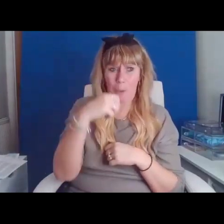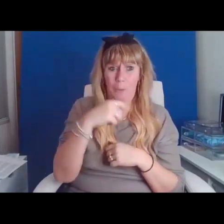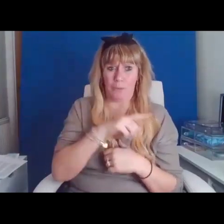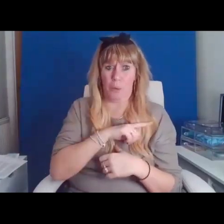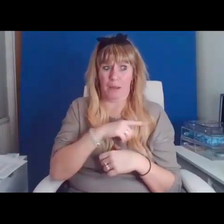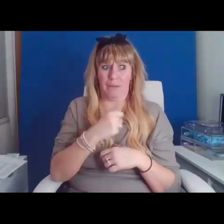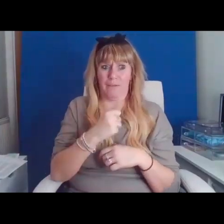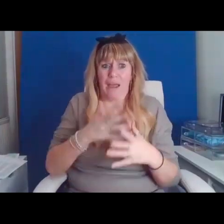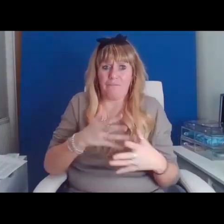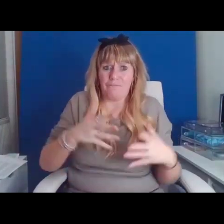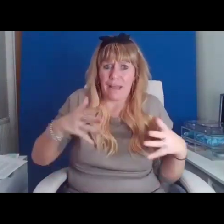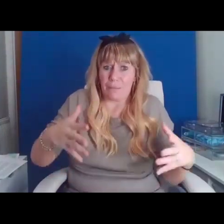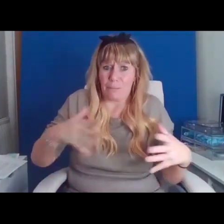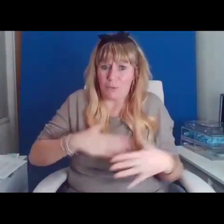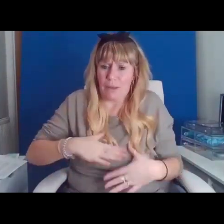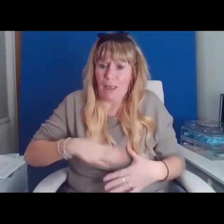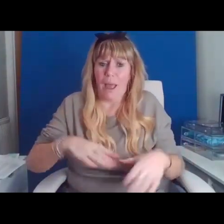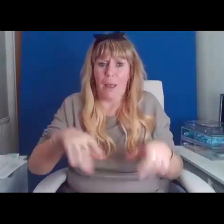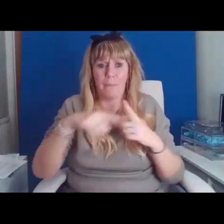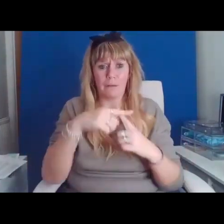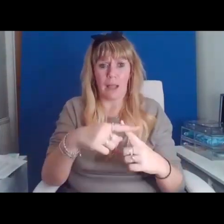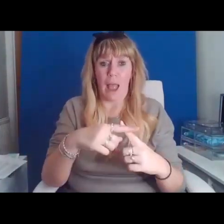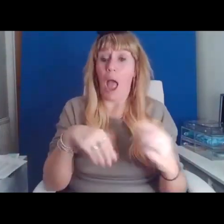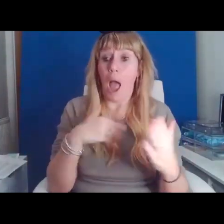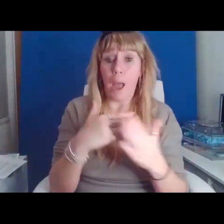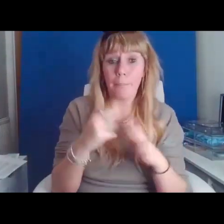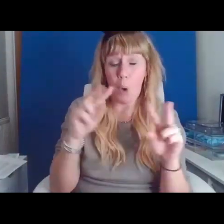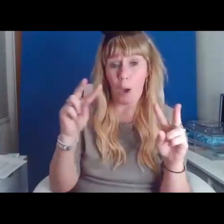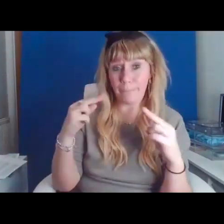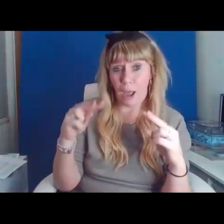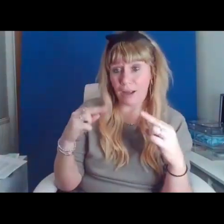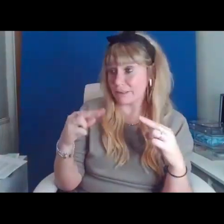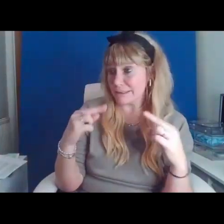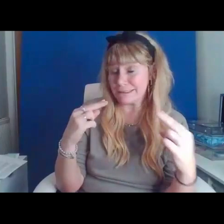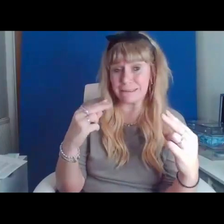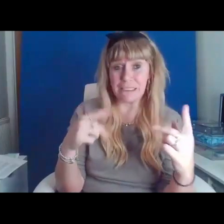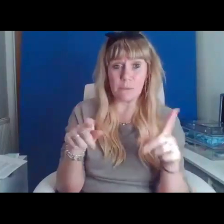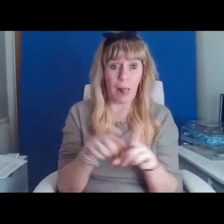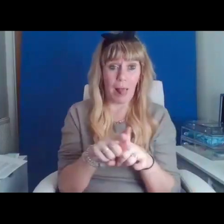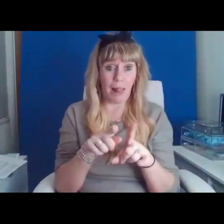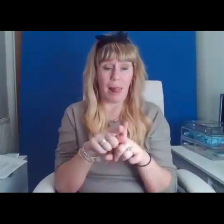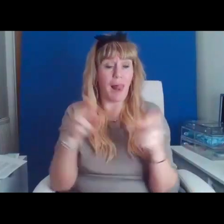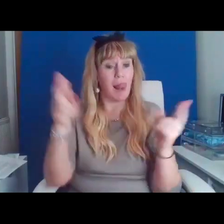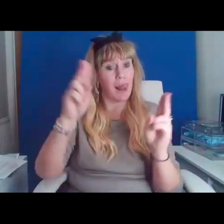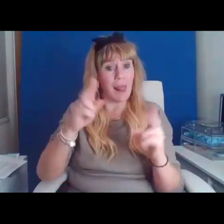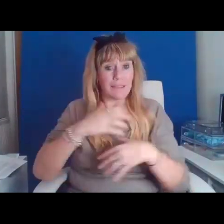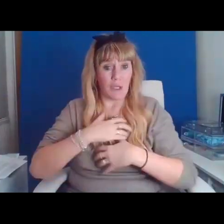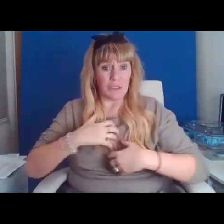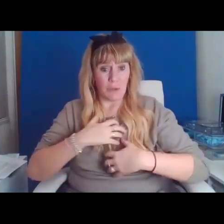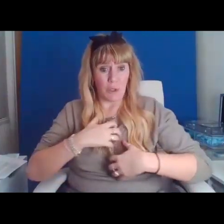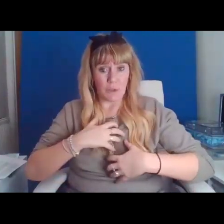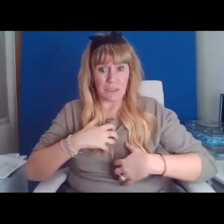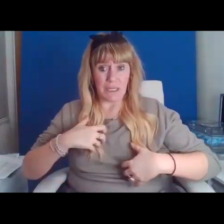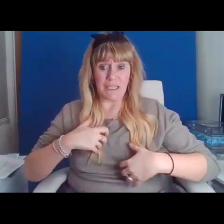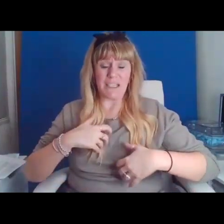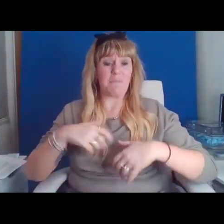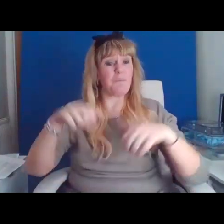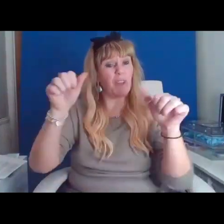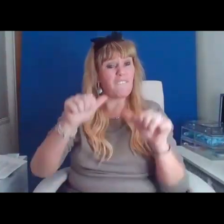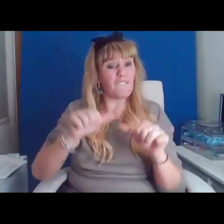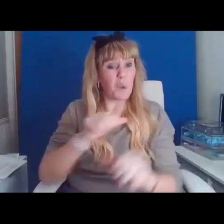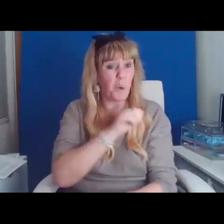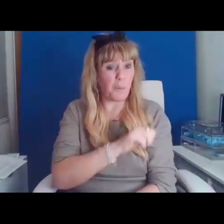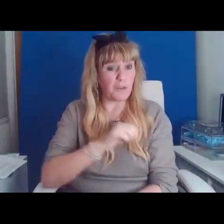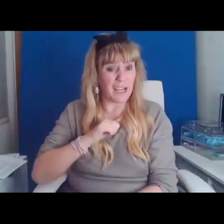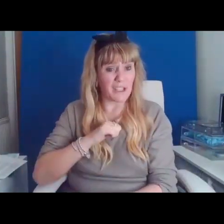More admirers, well, that goes without saying. Less osteoporosis, fewer operations. Those are mostly done on